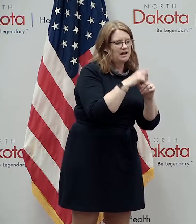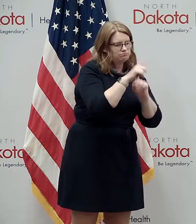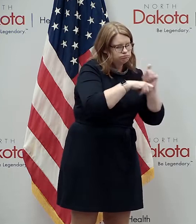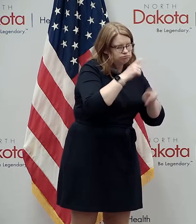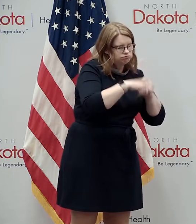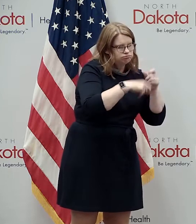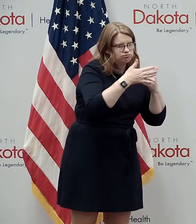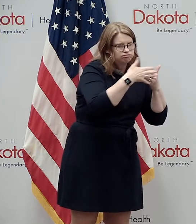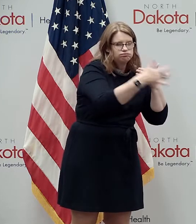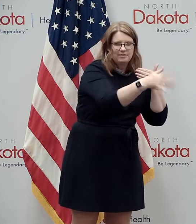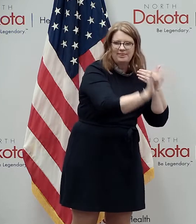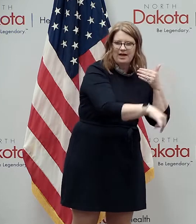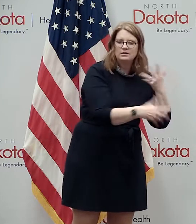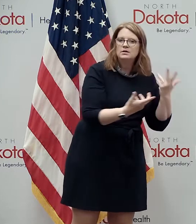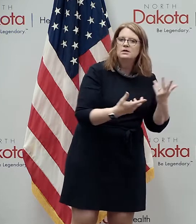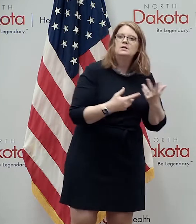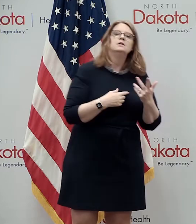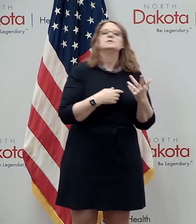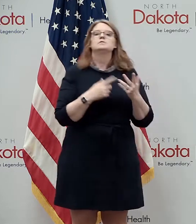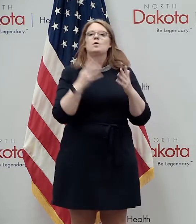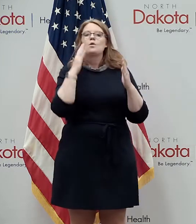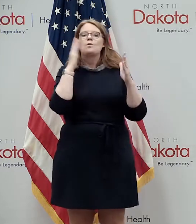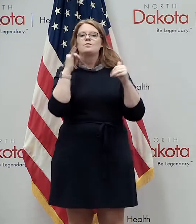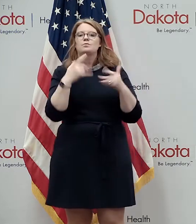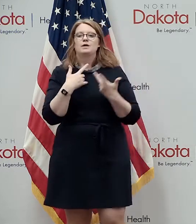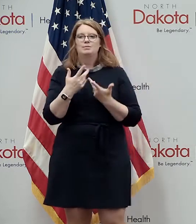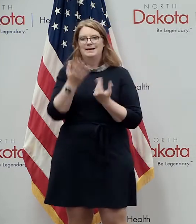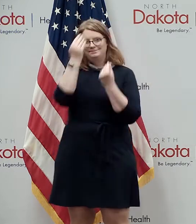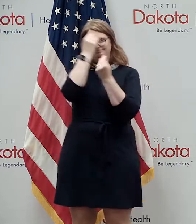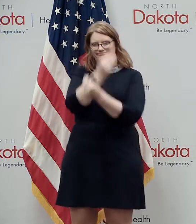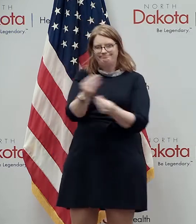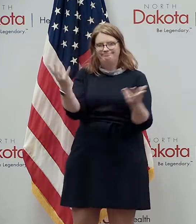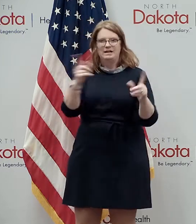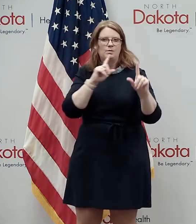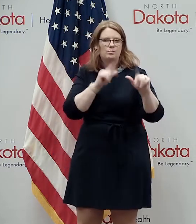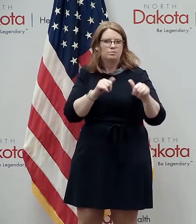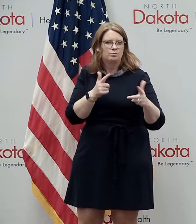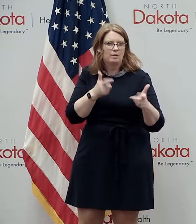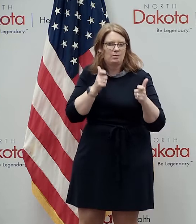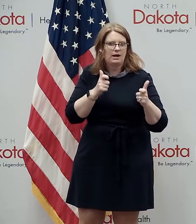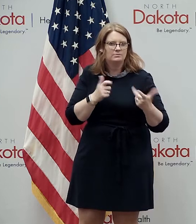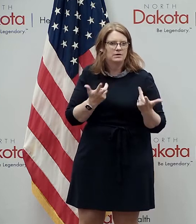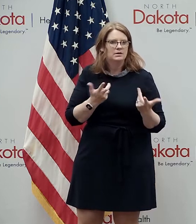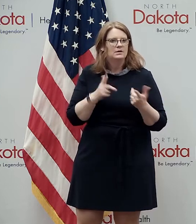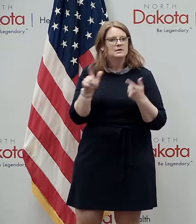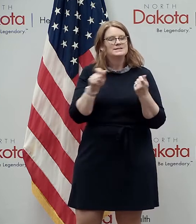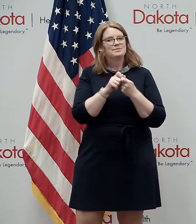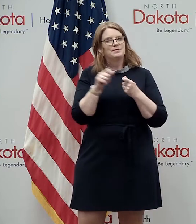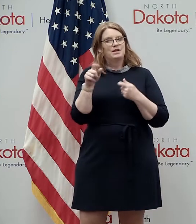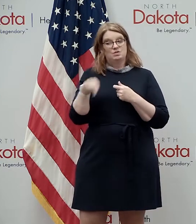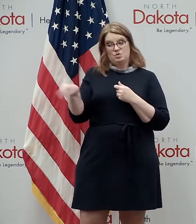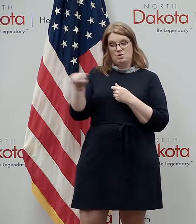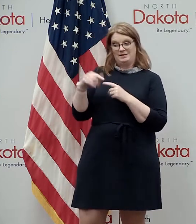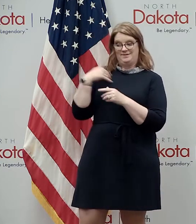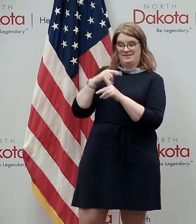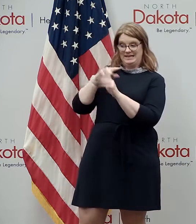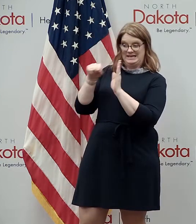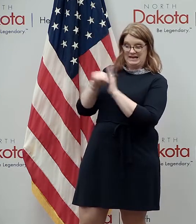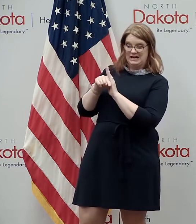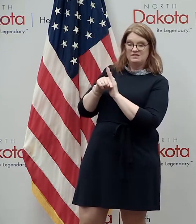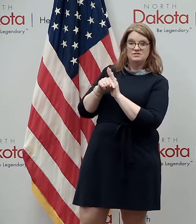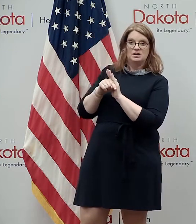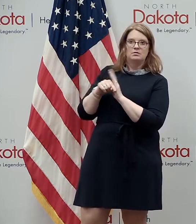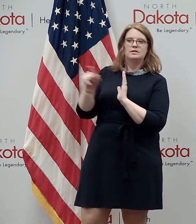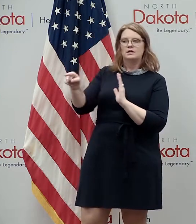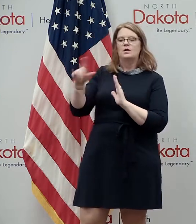our ability to get back to people quickly with this important information so particularly those that get the negatives so they know that they can go